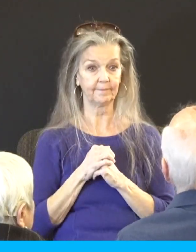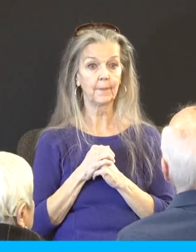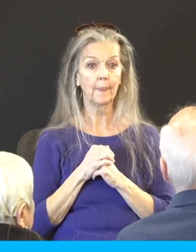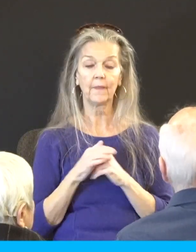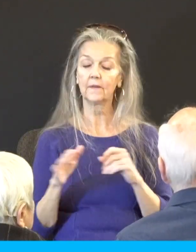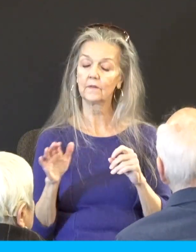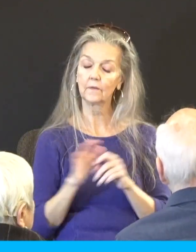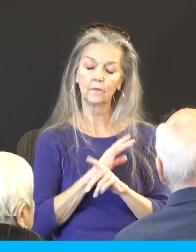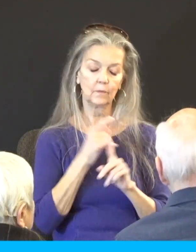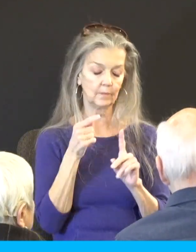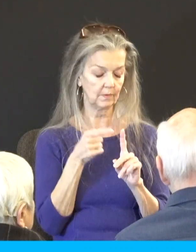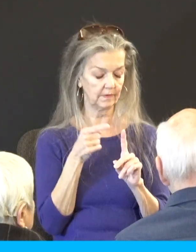thing he's been through.